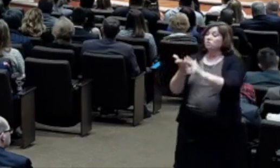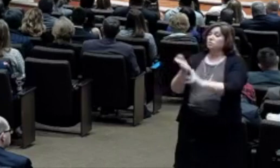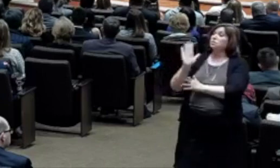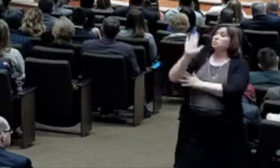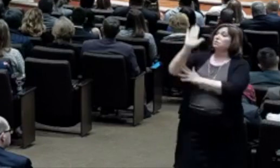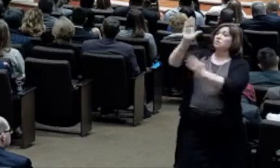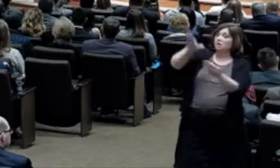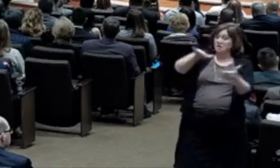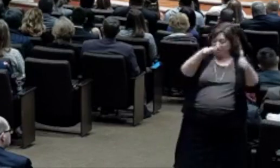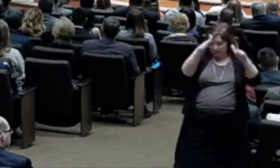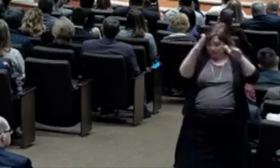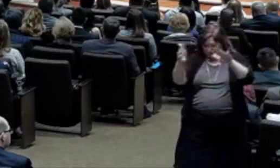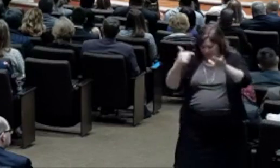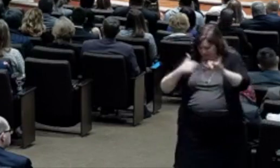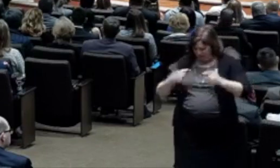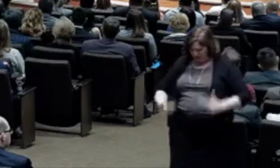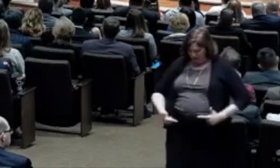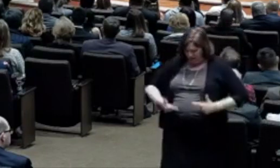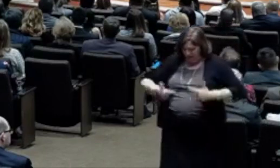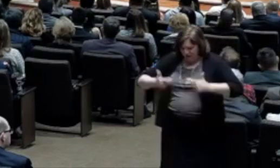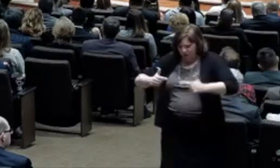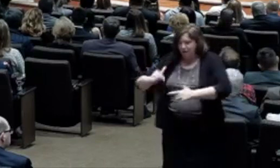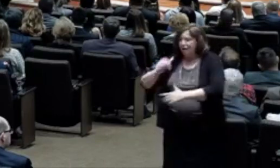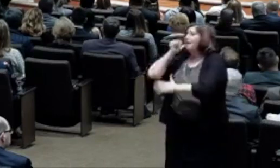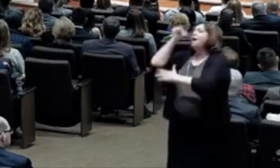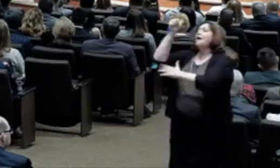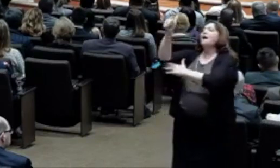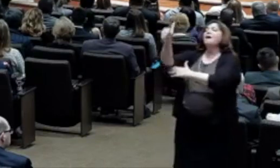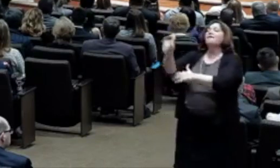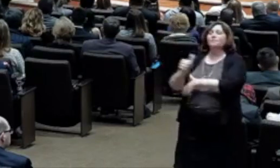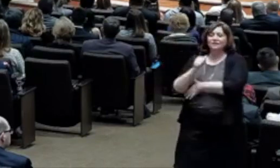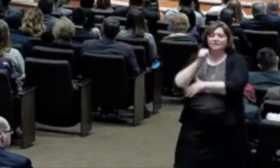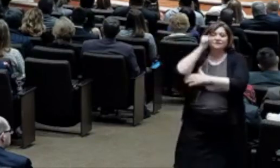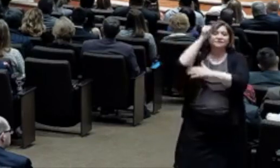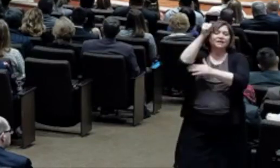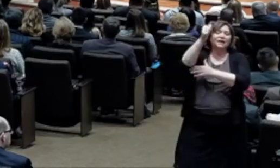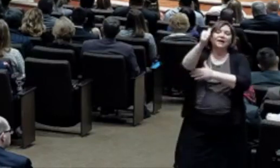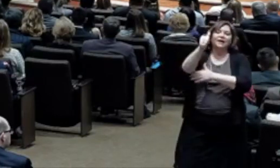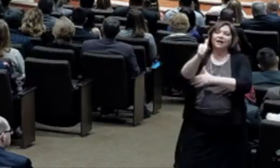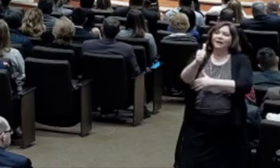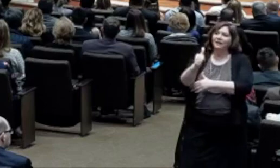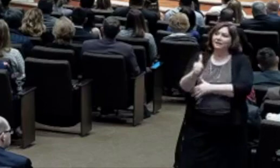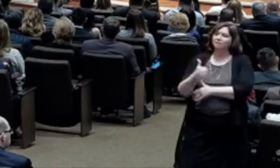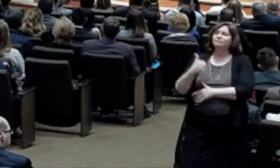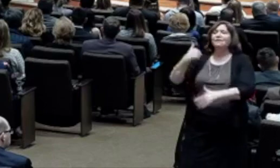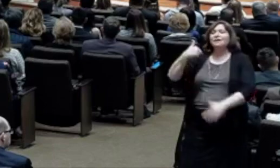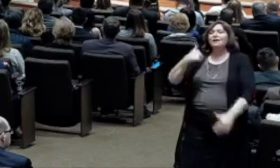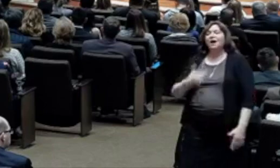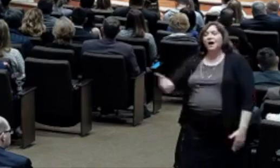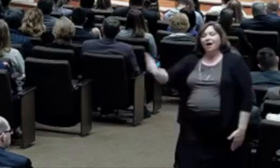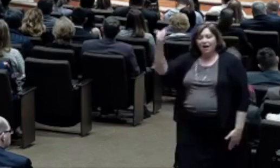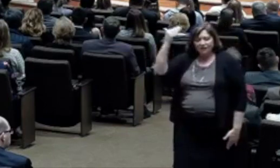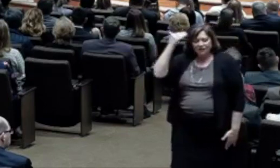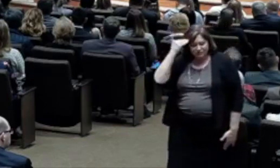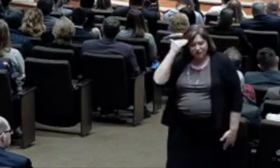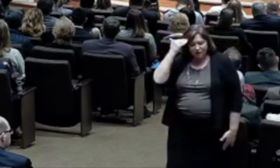Each day I live safe in his grace, the king of kings